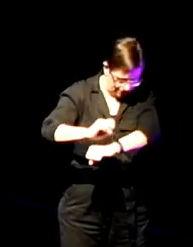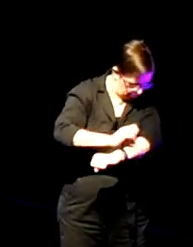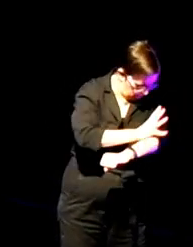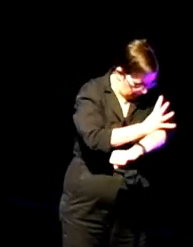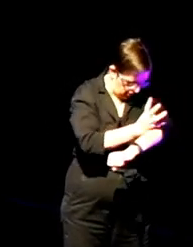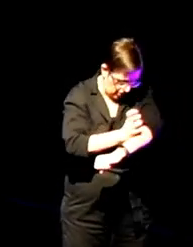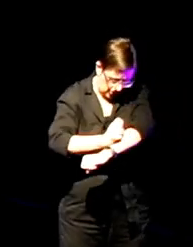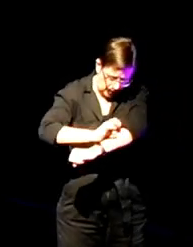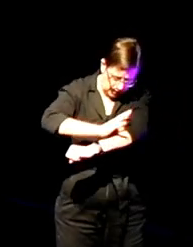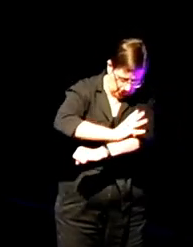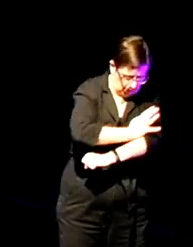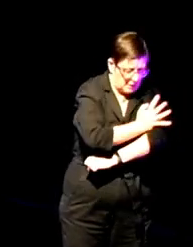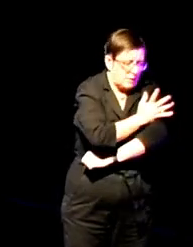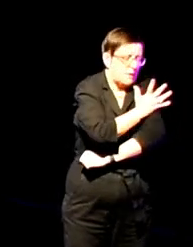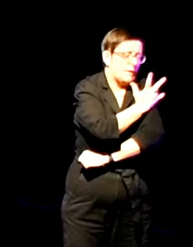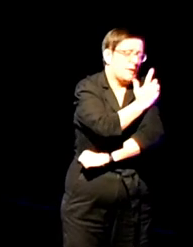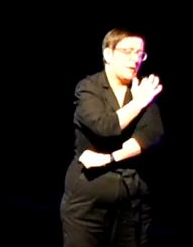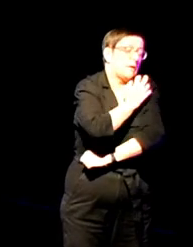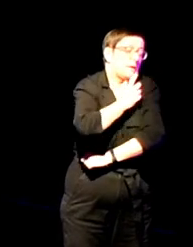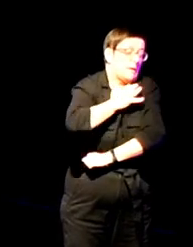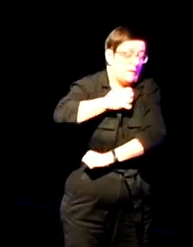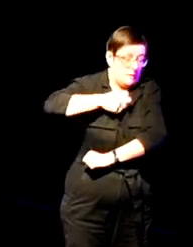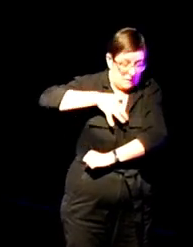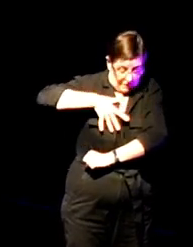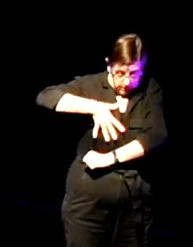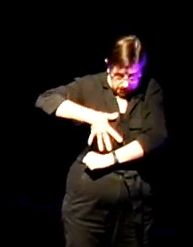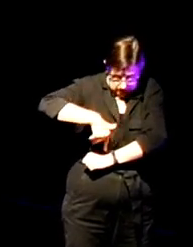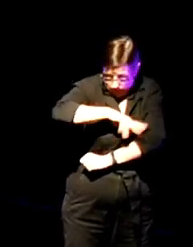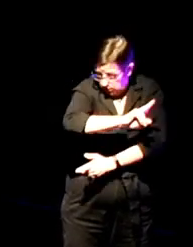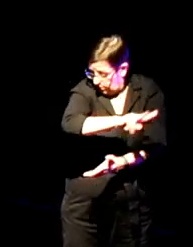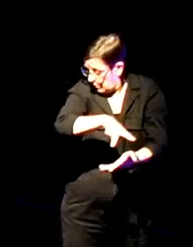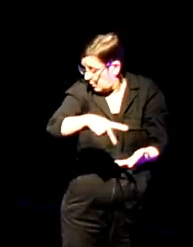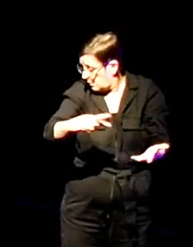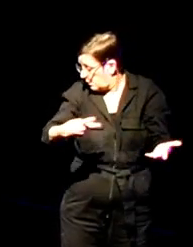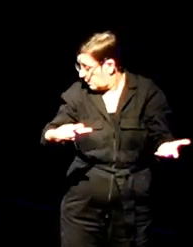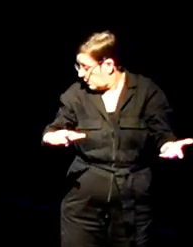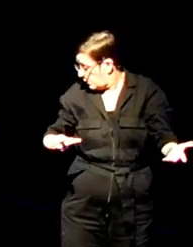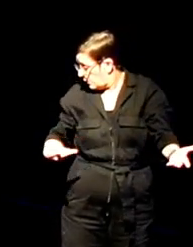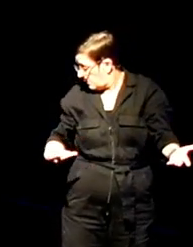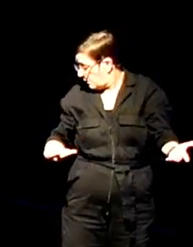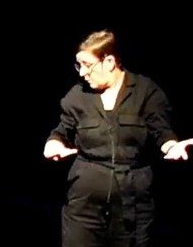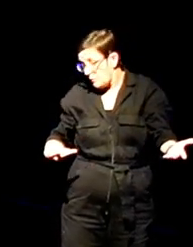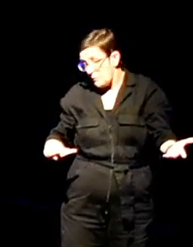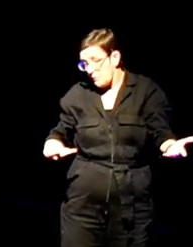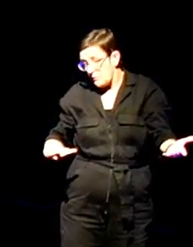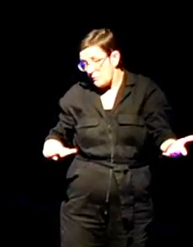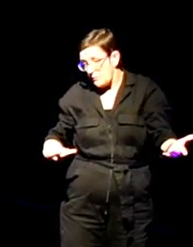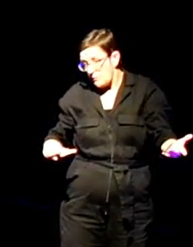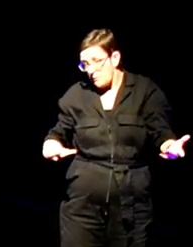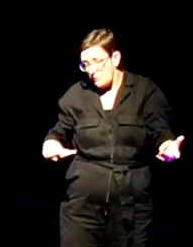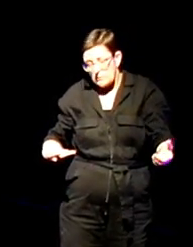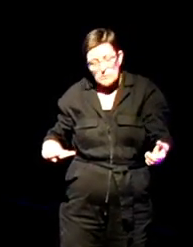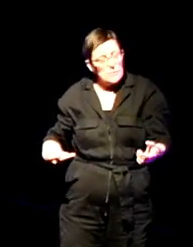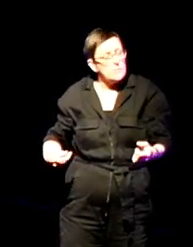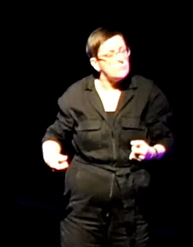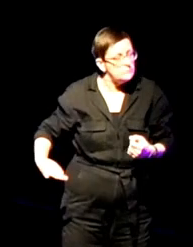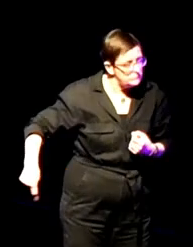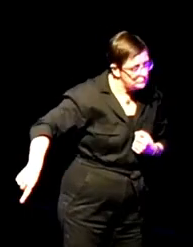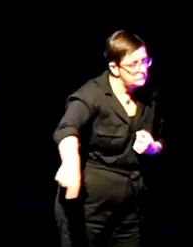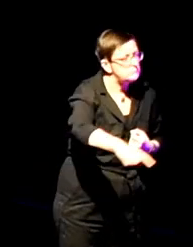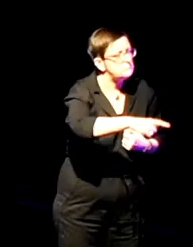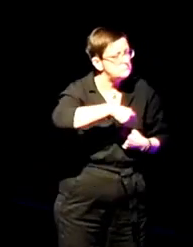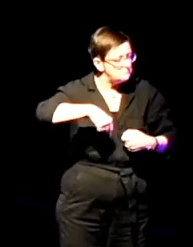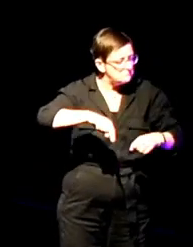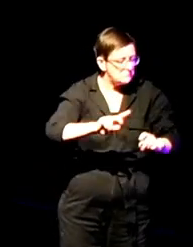fumbled my aching bones. And I collapsed. Around them, I collapsed. Around